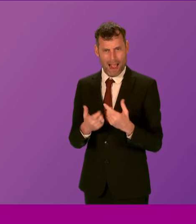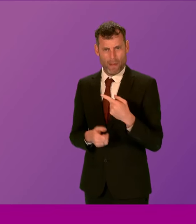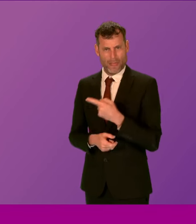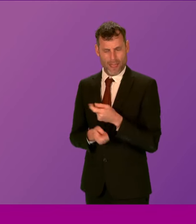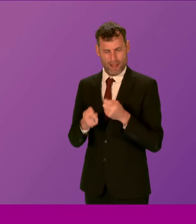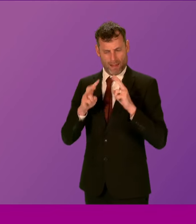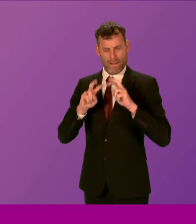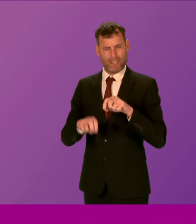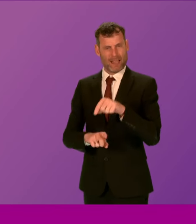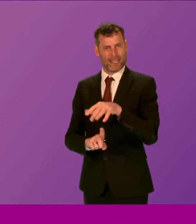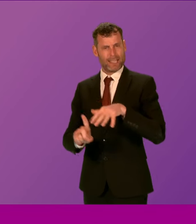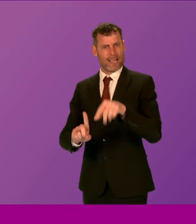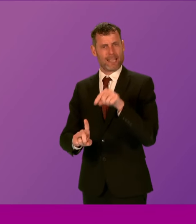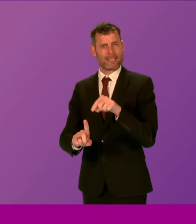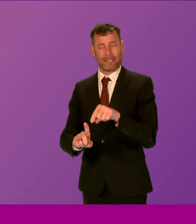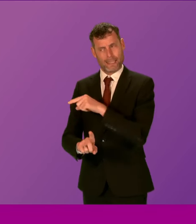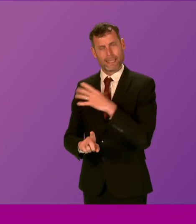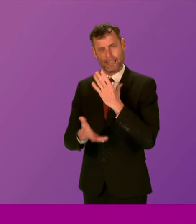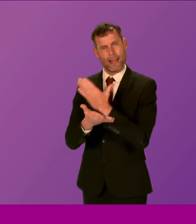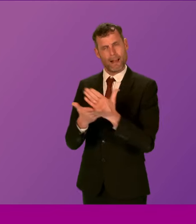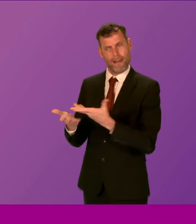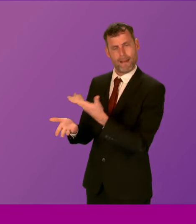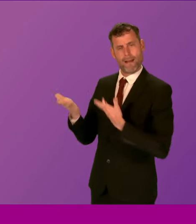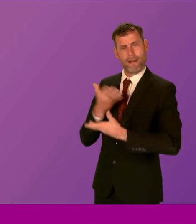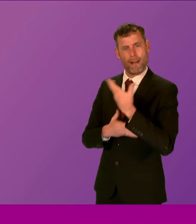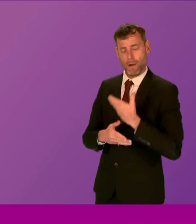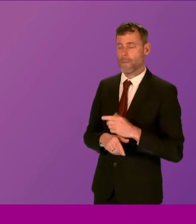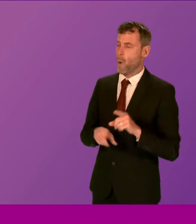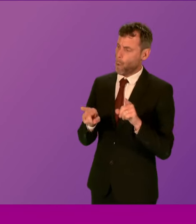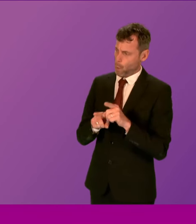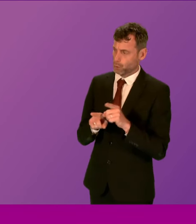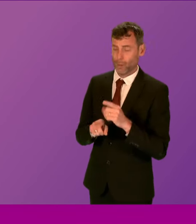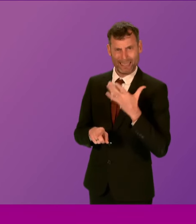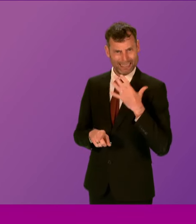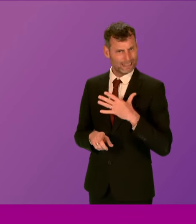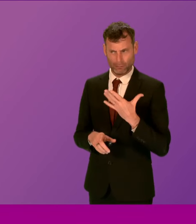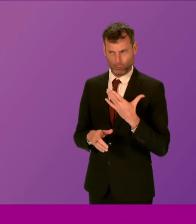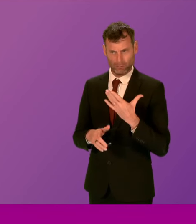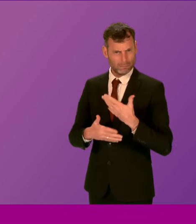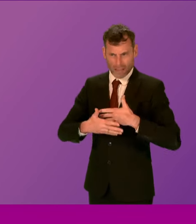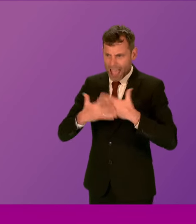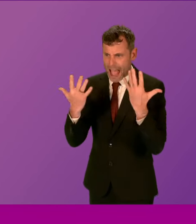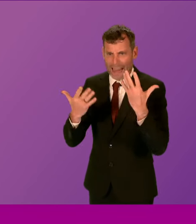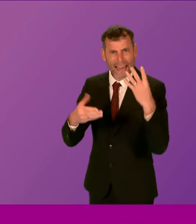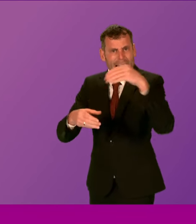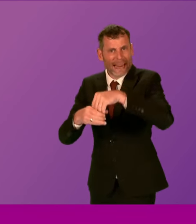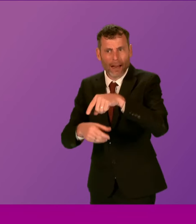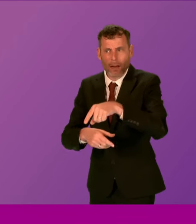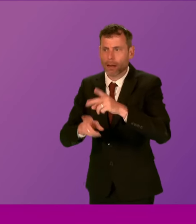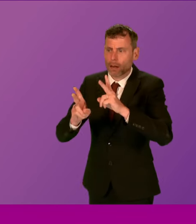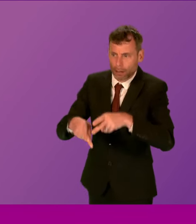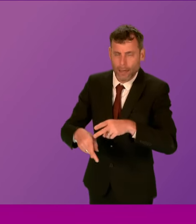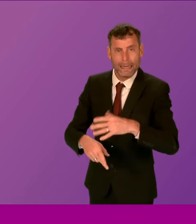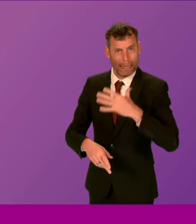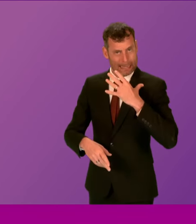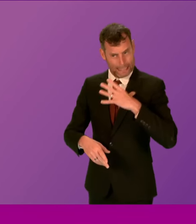First Minister also believe it is vital that all resources are applied to bring to justice anyone involved? And that Police Scotland need to